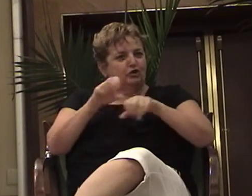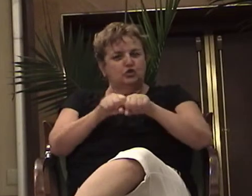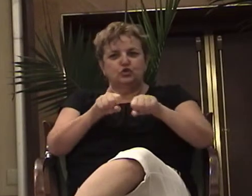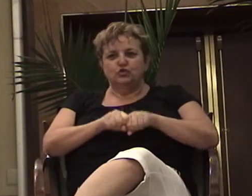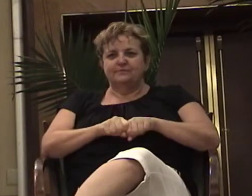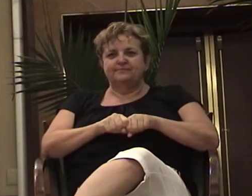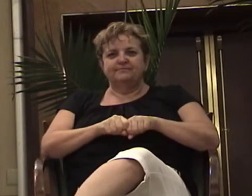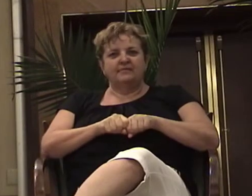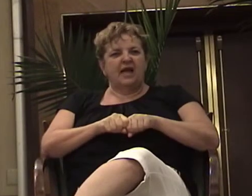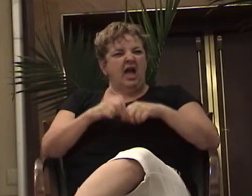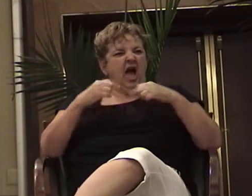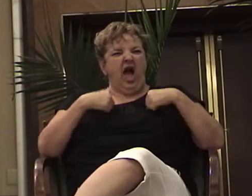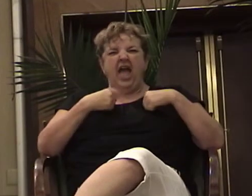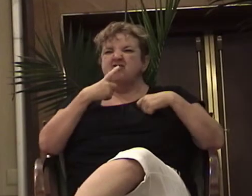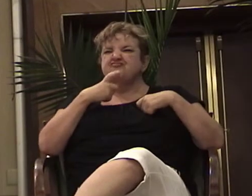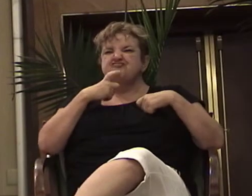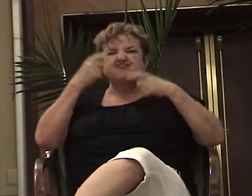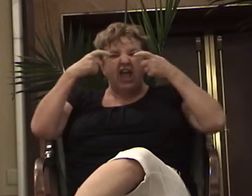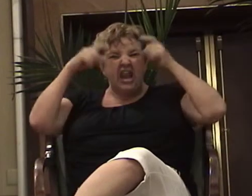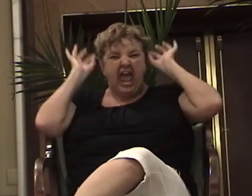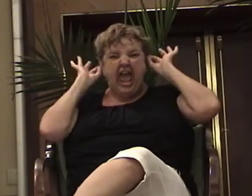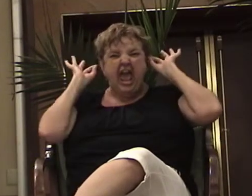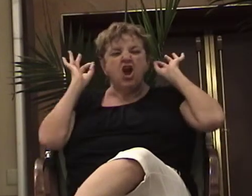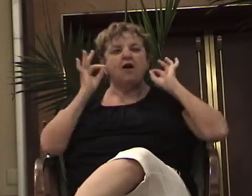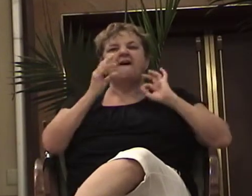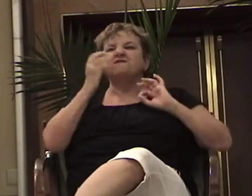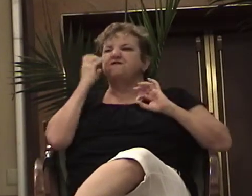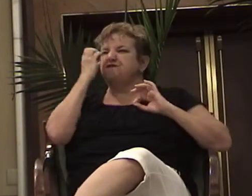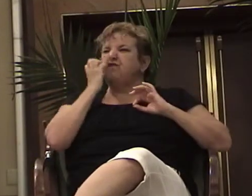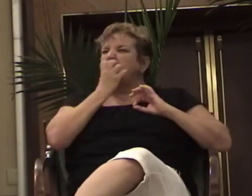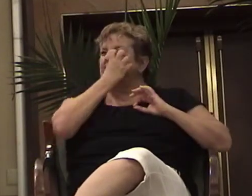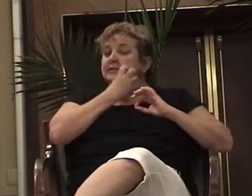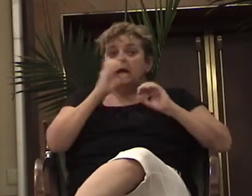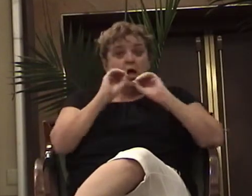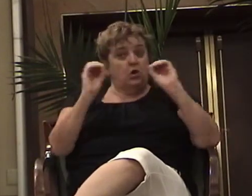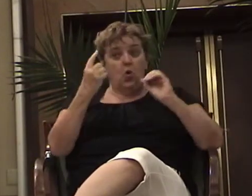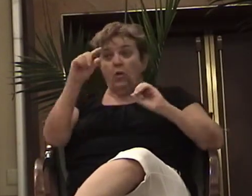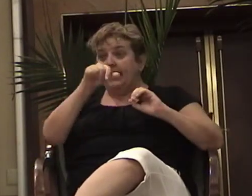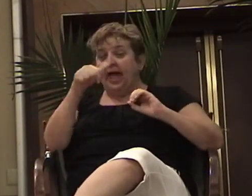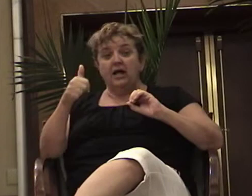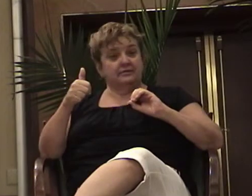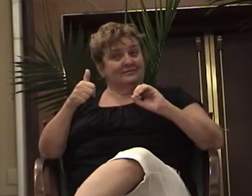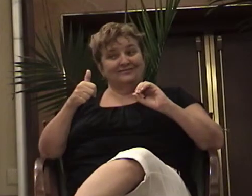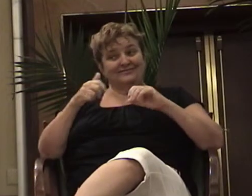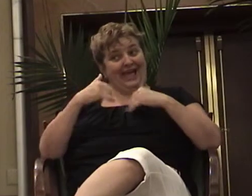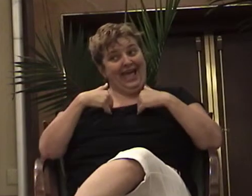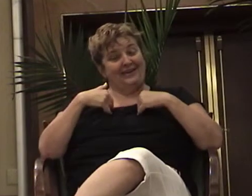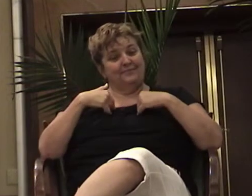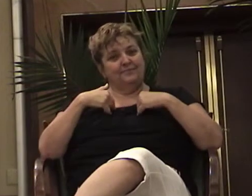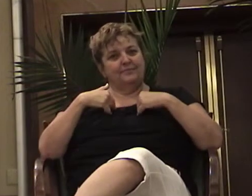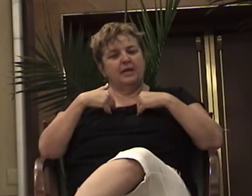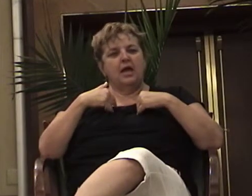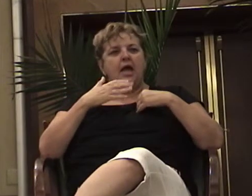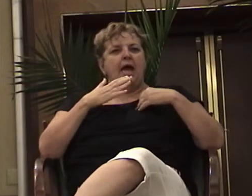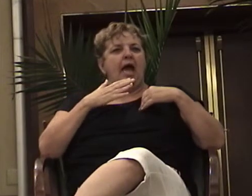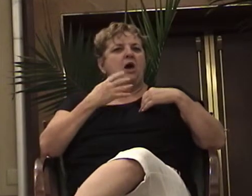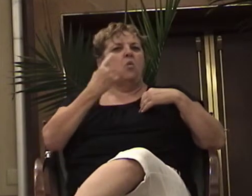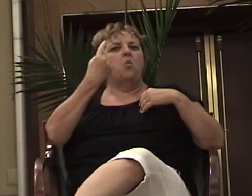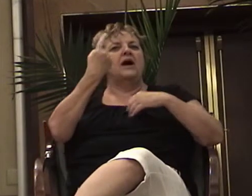nobody else in my family did. And my brother told me as he had me locked in the outhouse one day, he said, I know why you look the